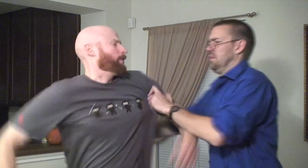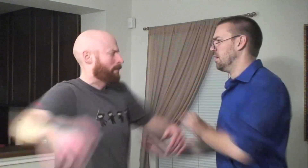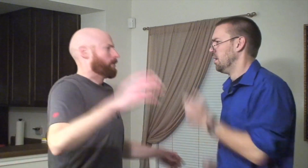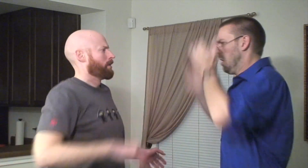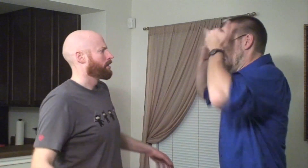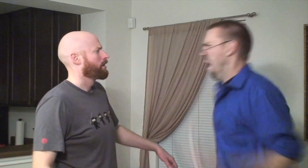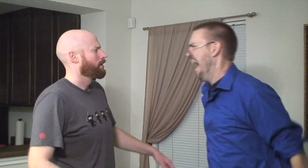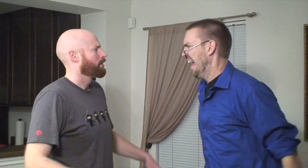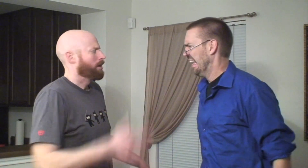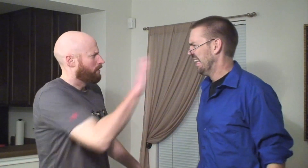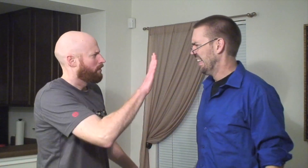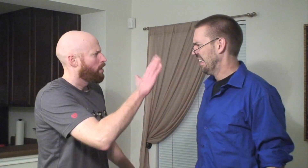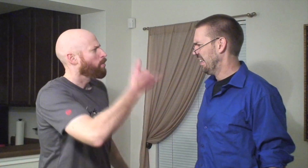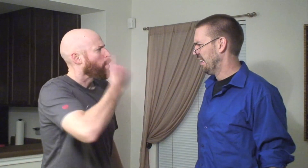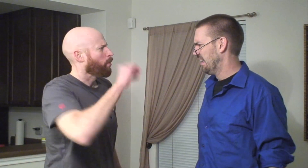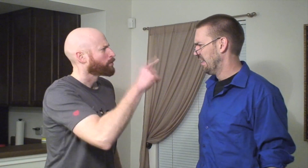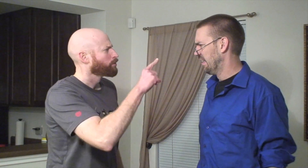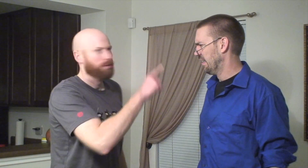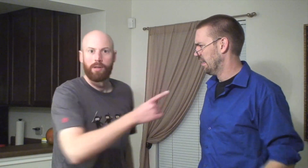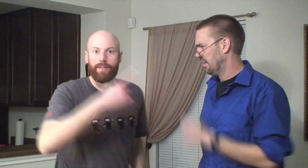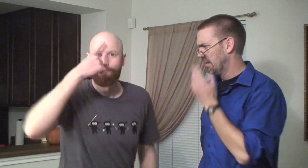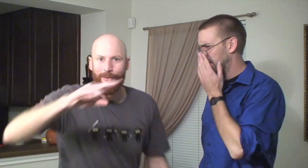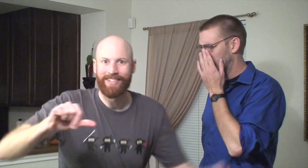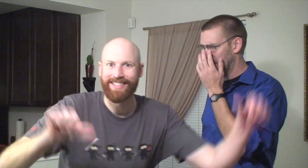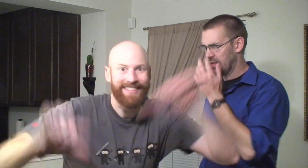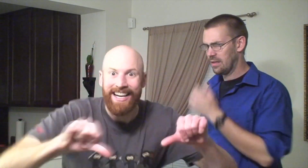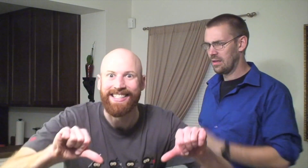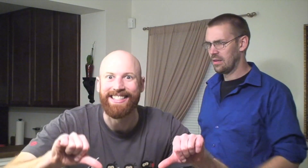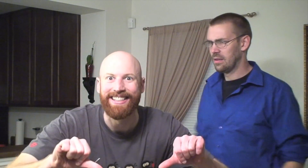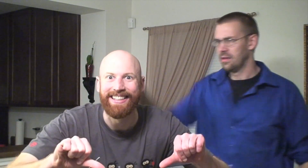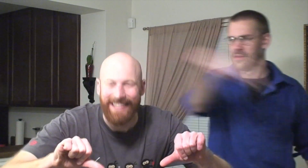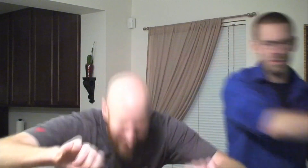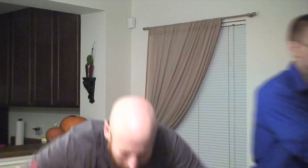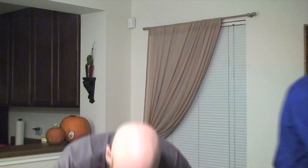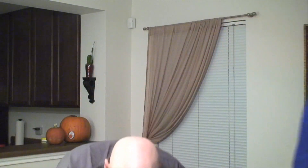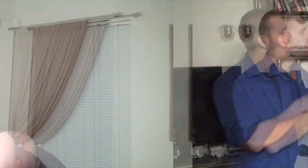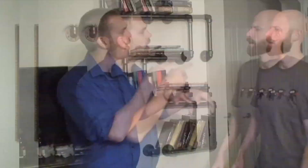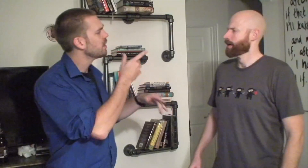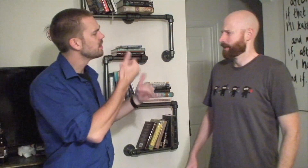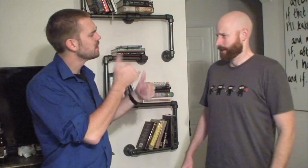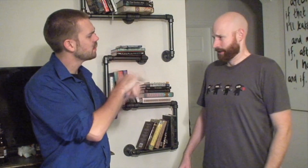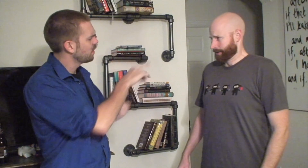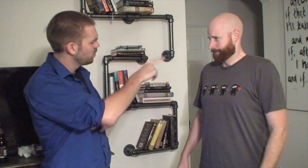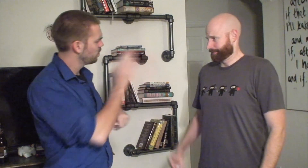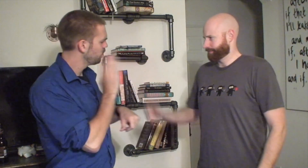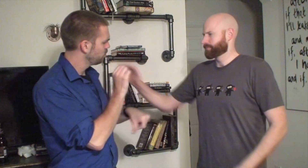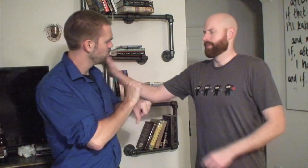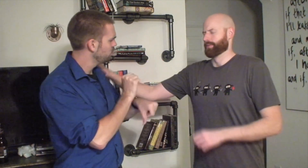why would you do that wrong question but for science so anyway are you gonna be working